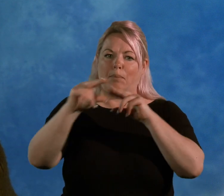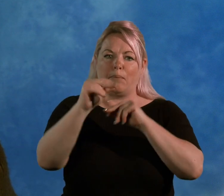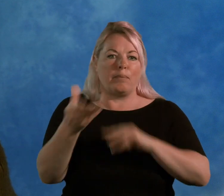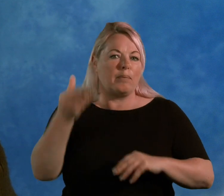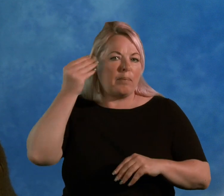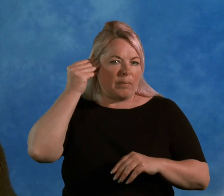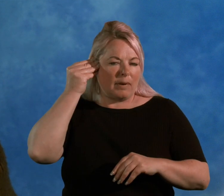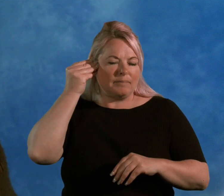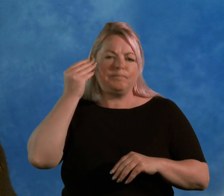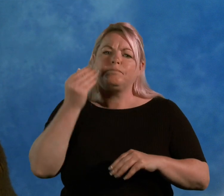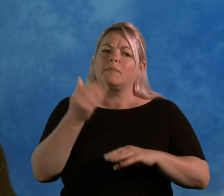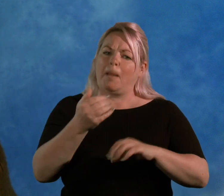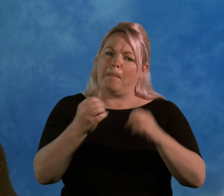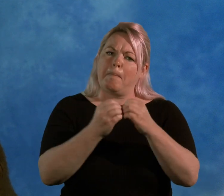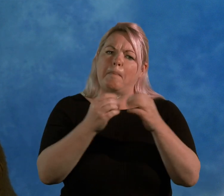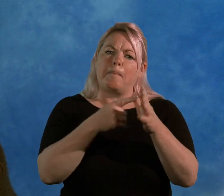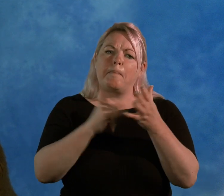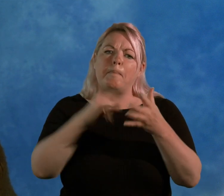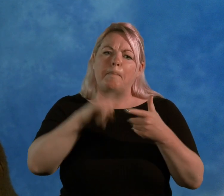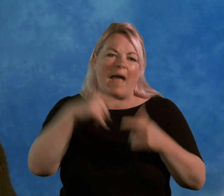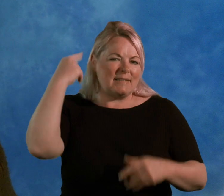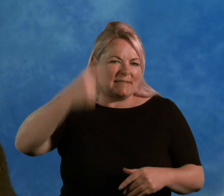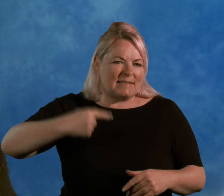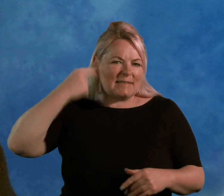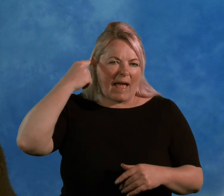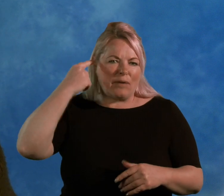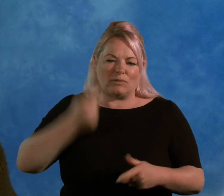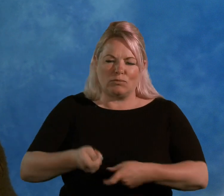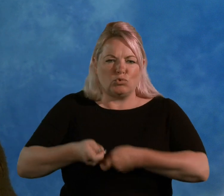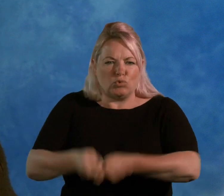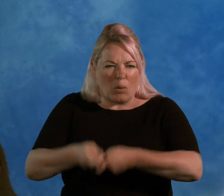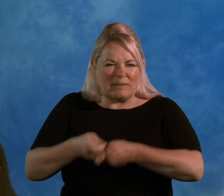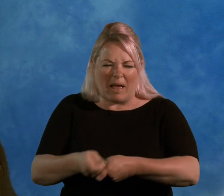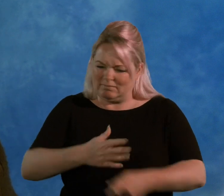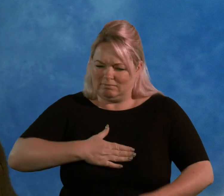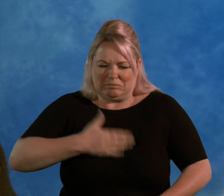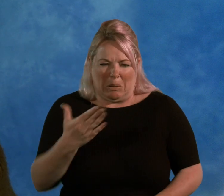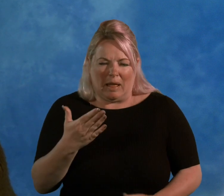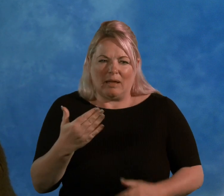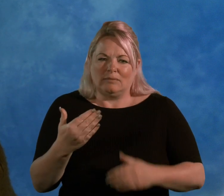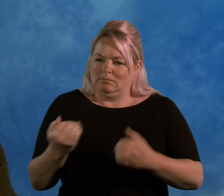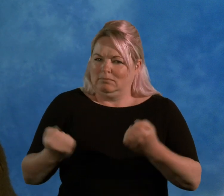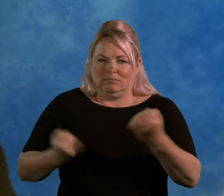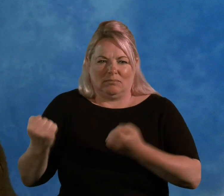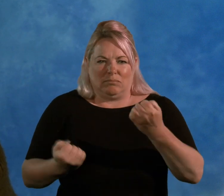bass sounds. Sounds I didn't like. Rattling saucepans, heavy vehicles on the road,